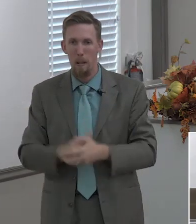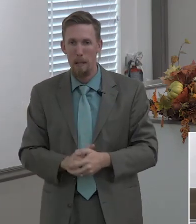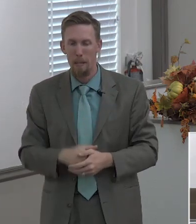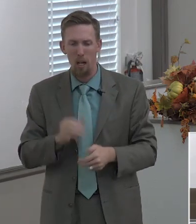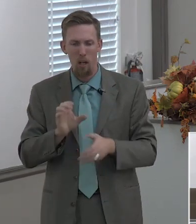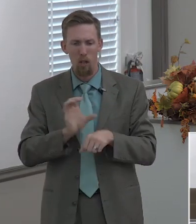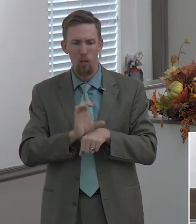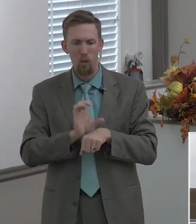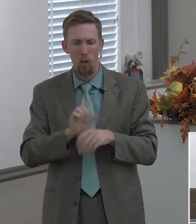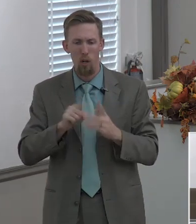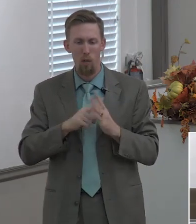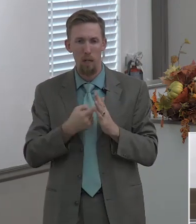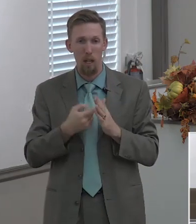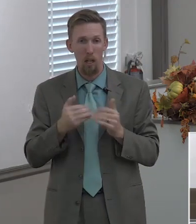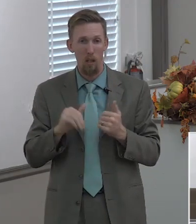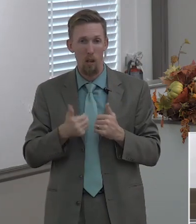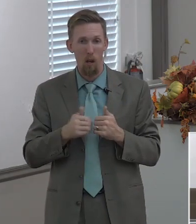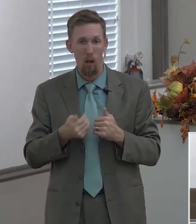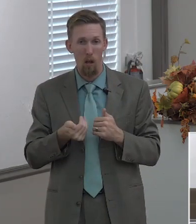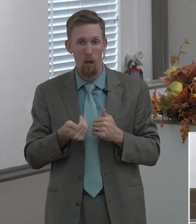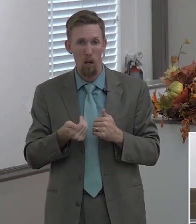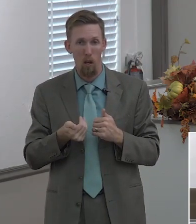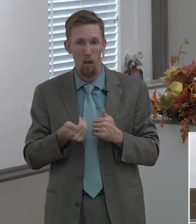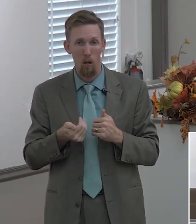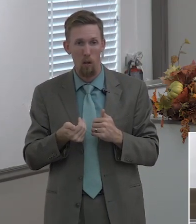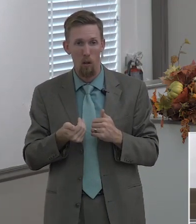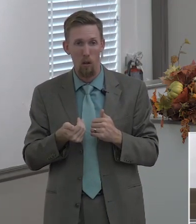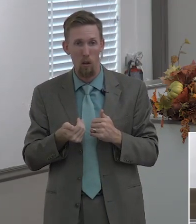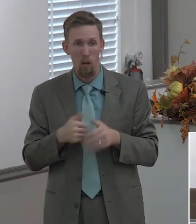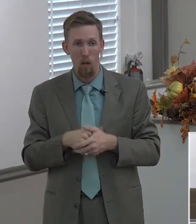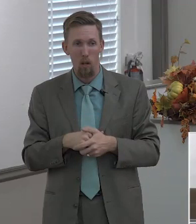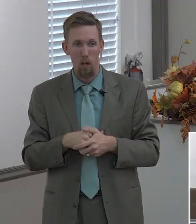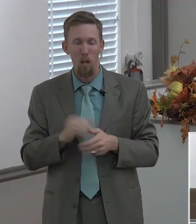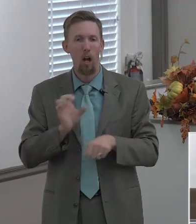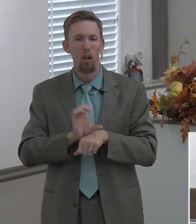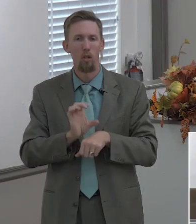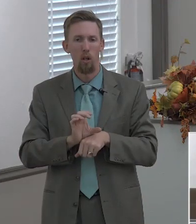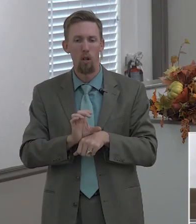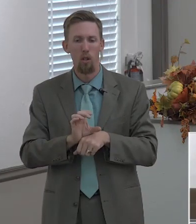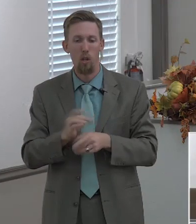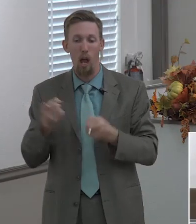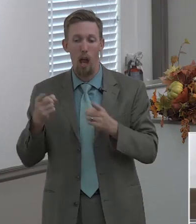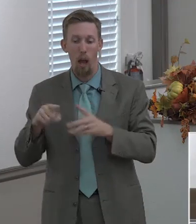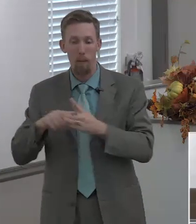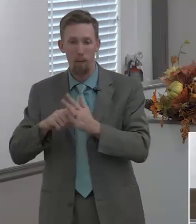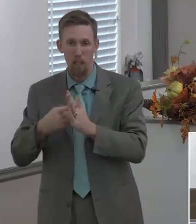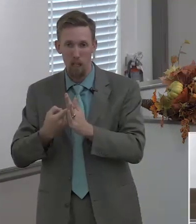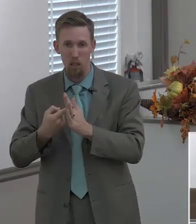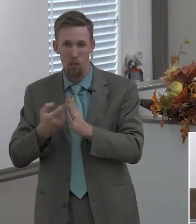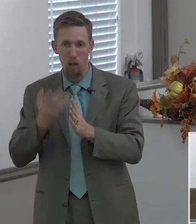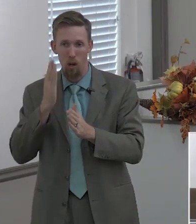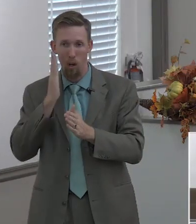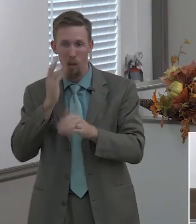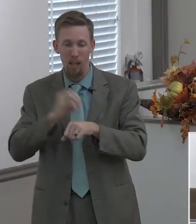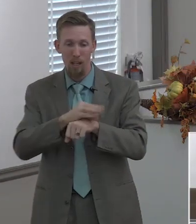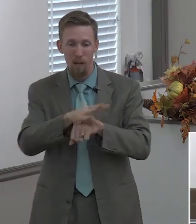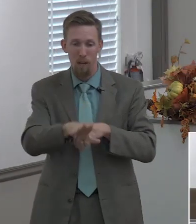how church begins will in large measure set the course for how that church continues